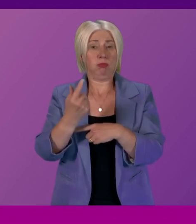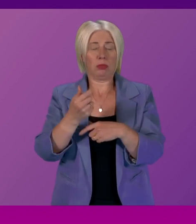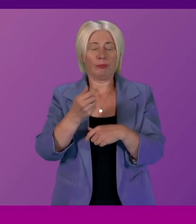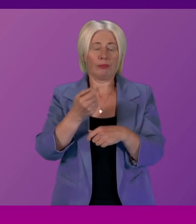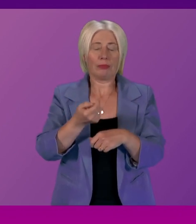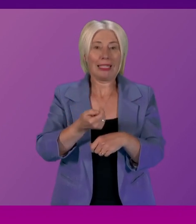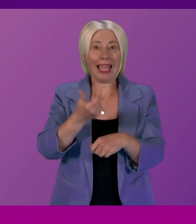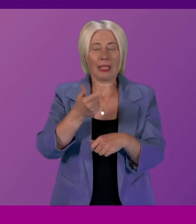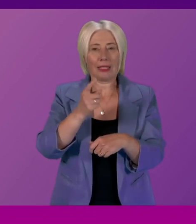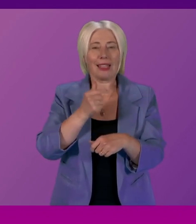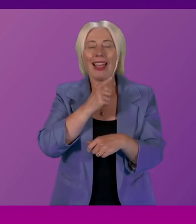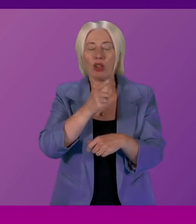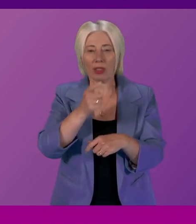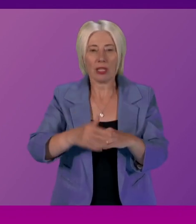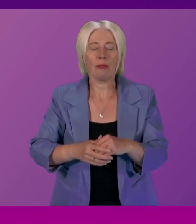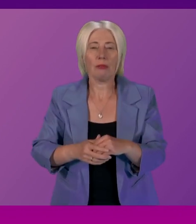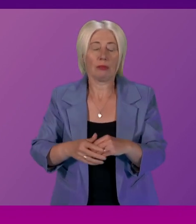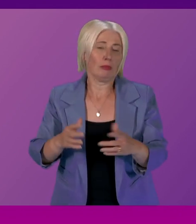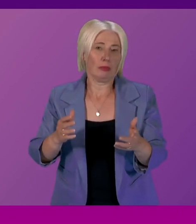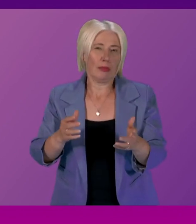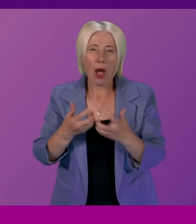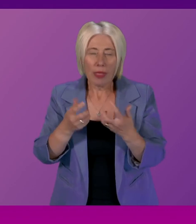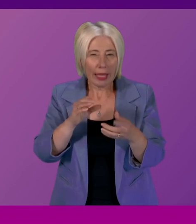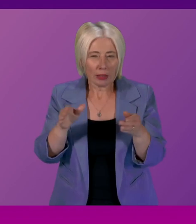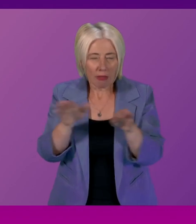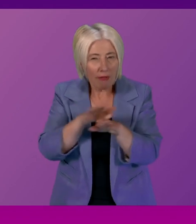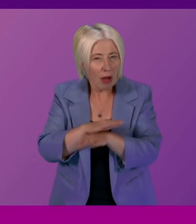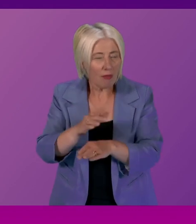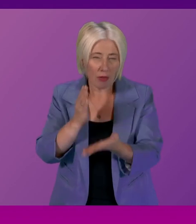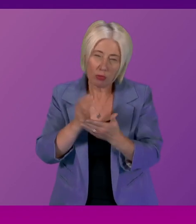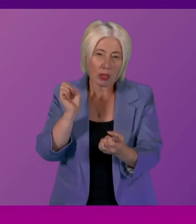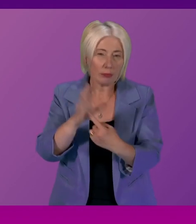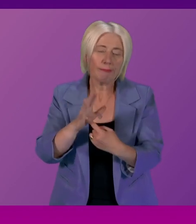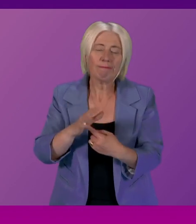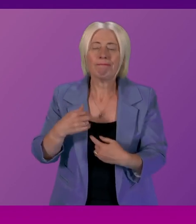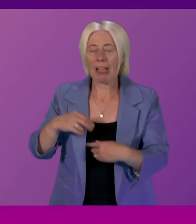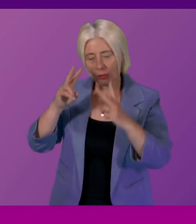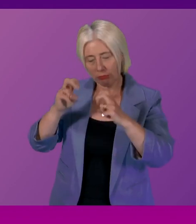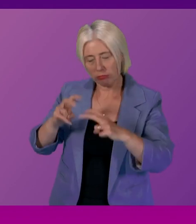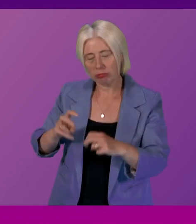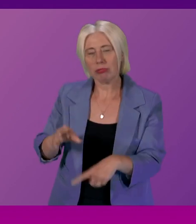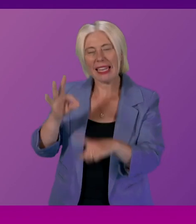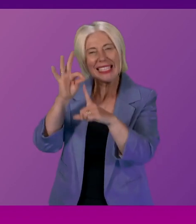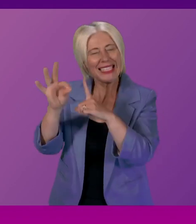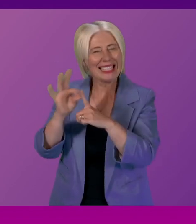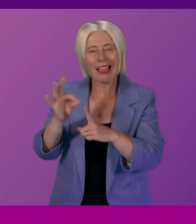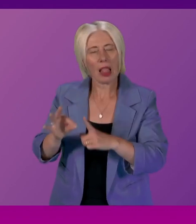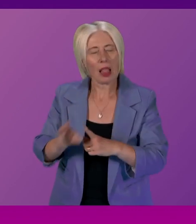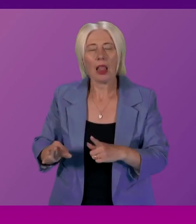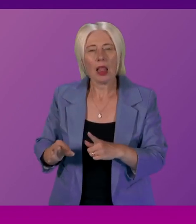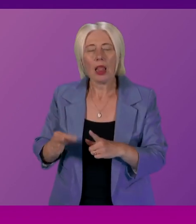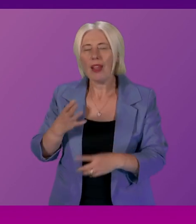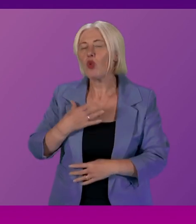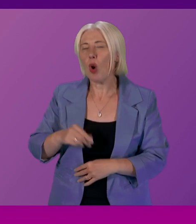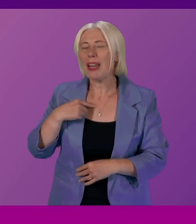given the time I'm happy again to furnish Colette Stevenson if there's any further points of detail that she wishes to